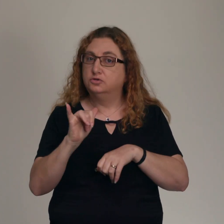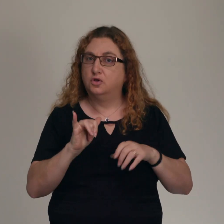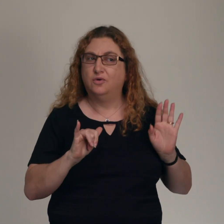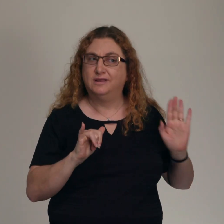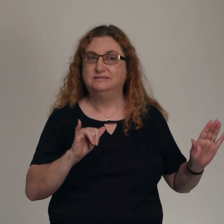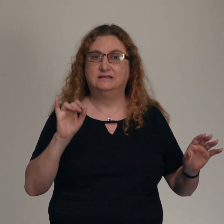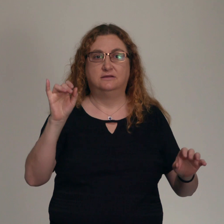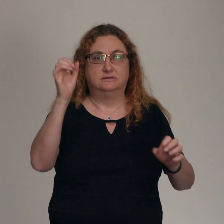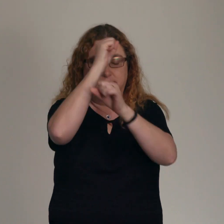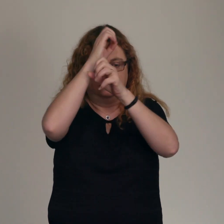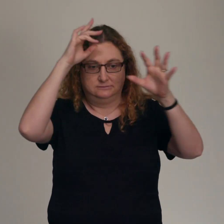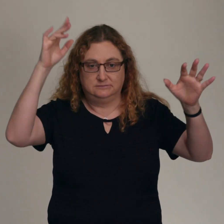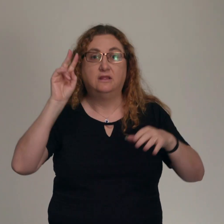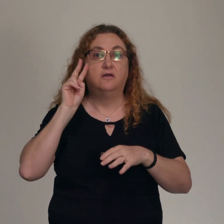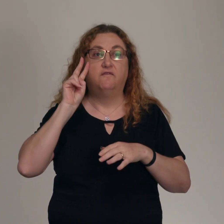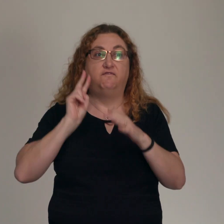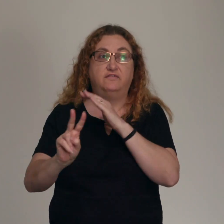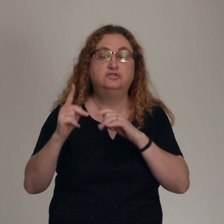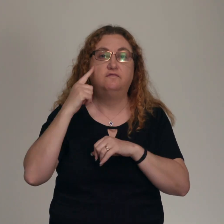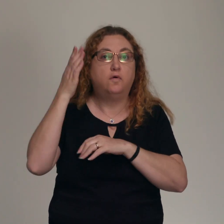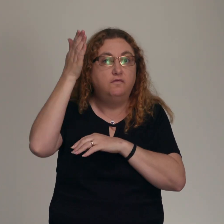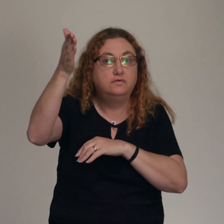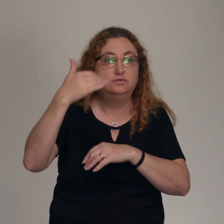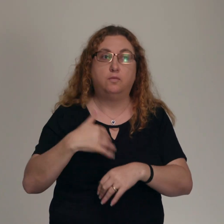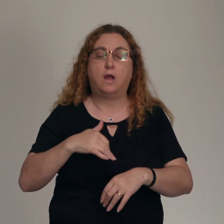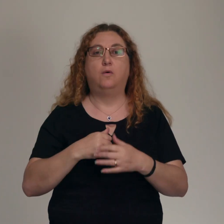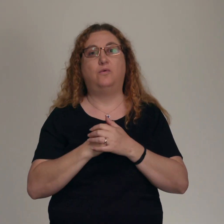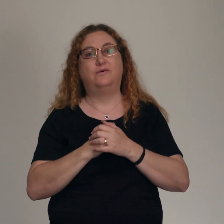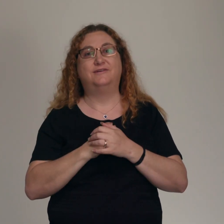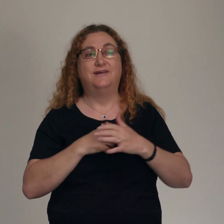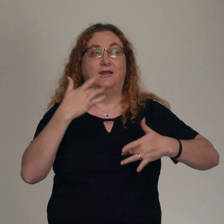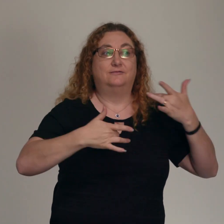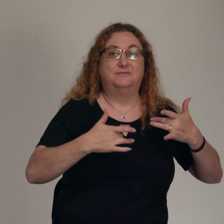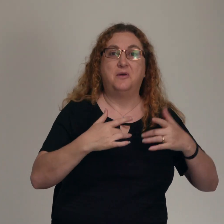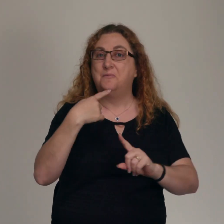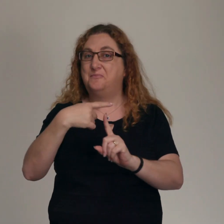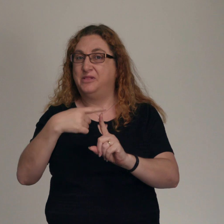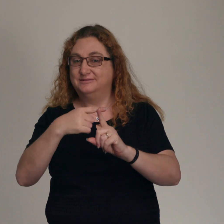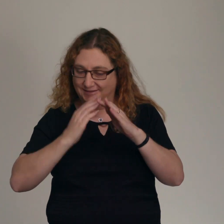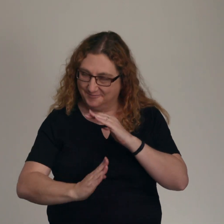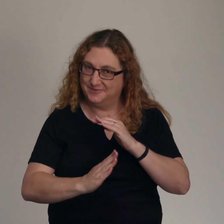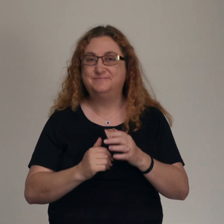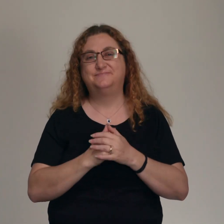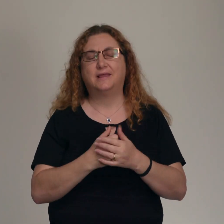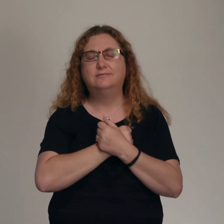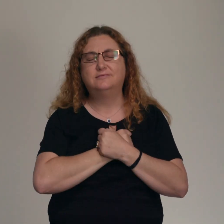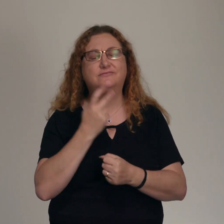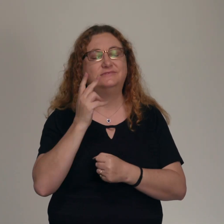process. So when you combine those two things, you get this courageous humility that really stands out. So I love to see that. I love to see his heart for both our